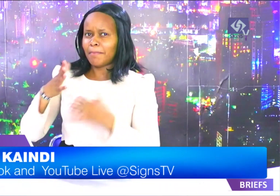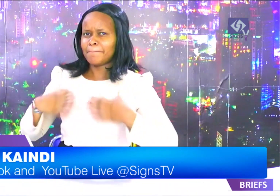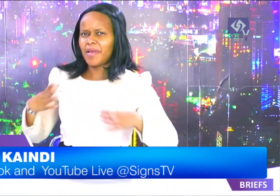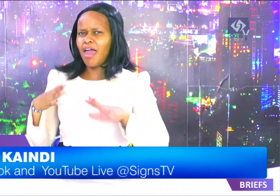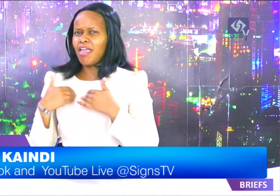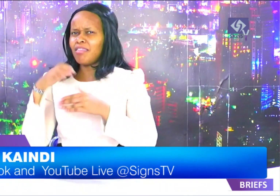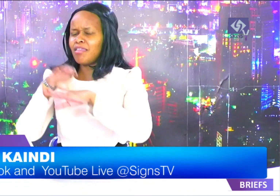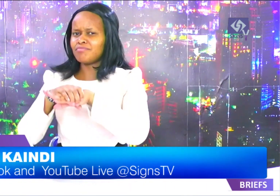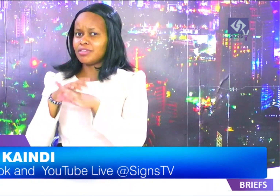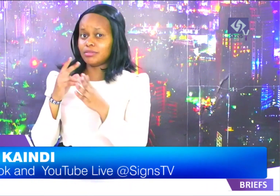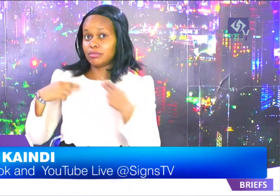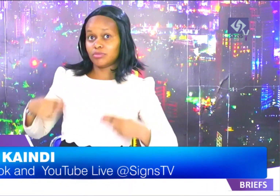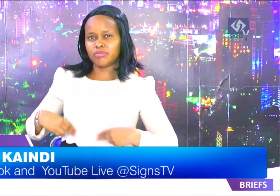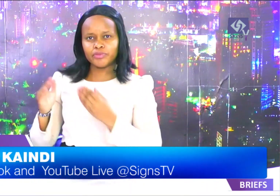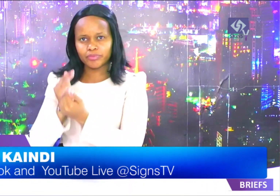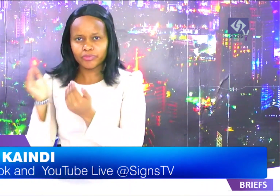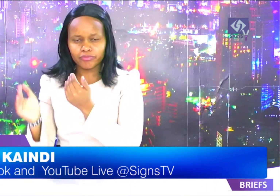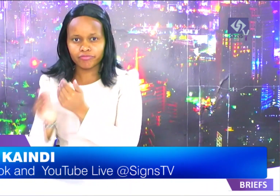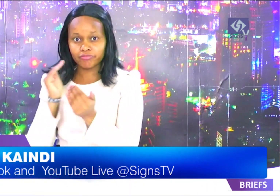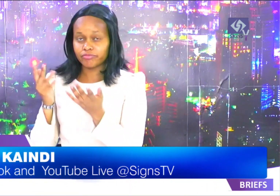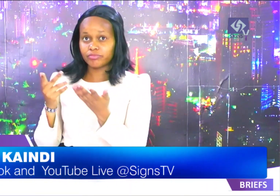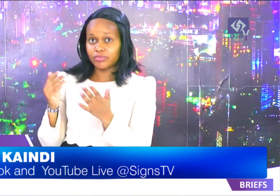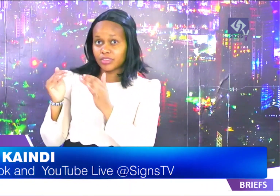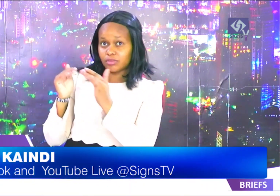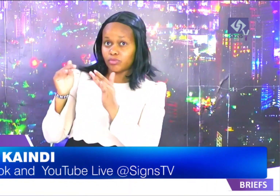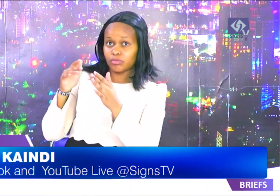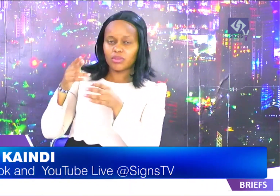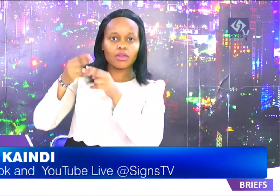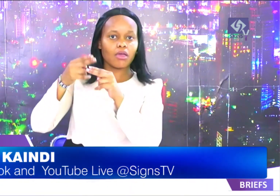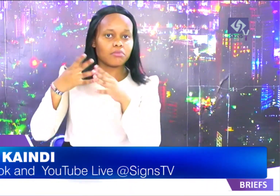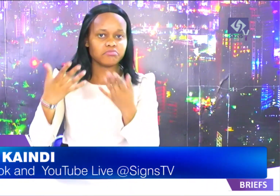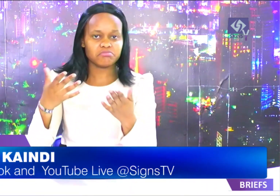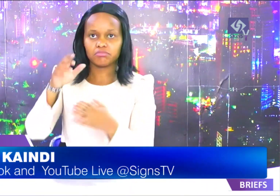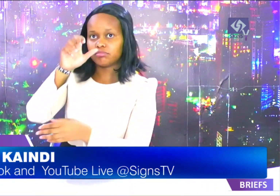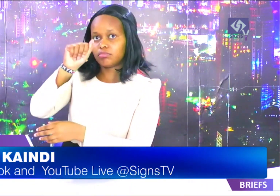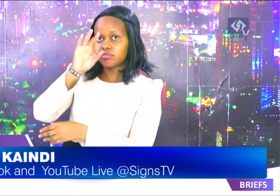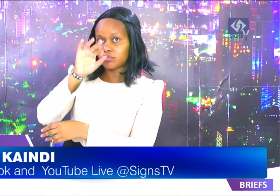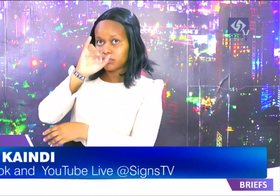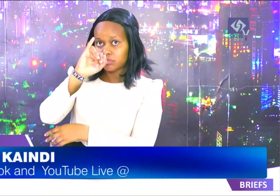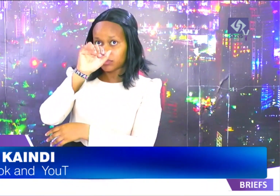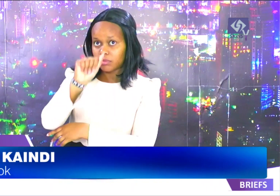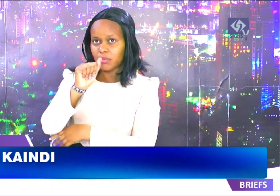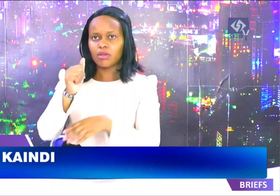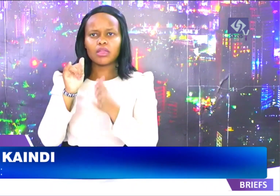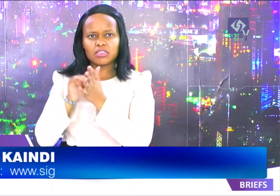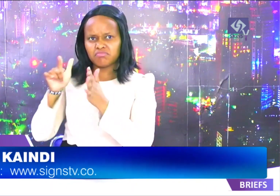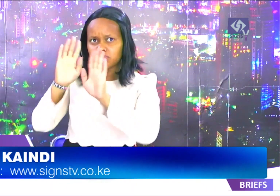Over 1.2 million people have been assessed health care at equity